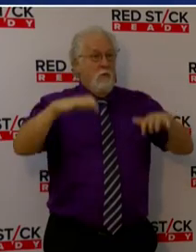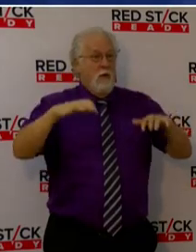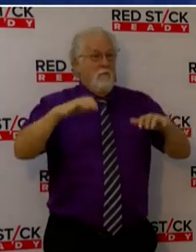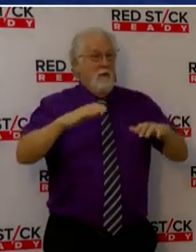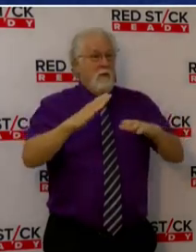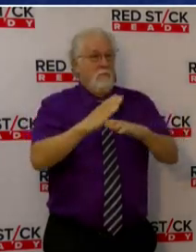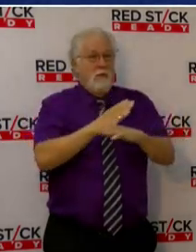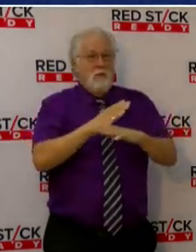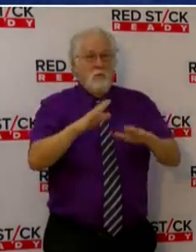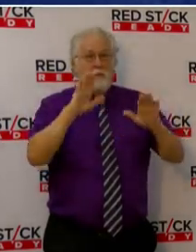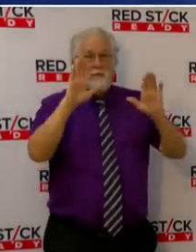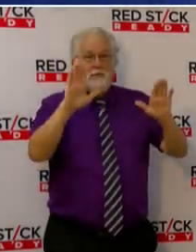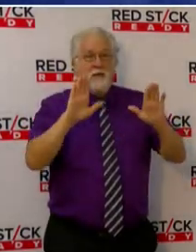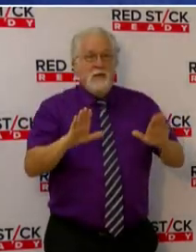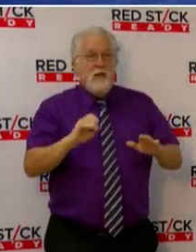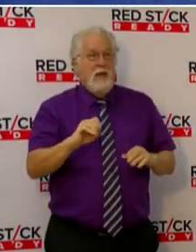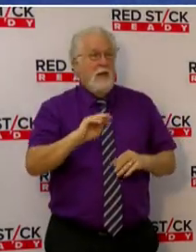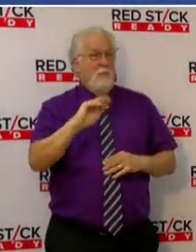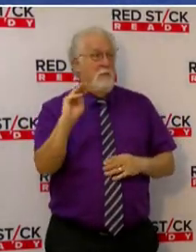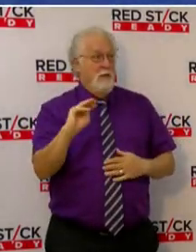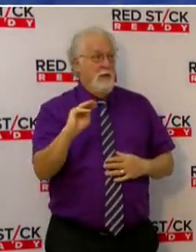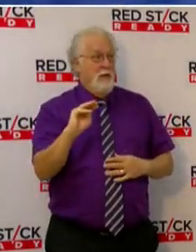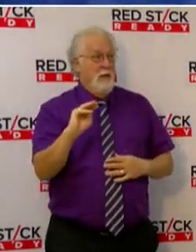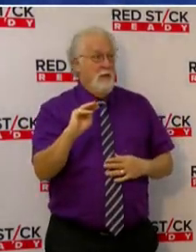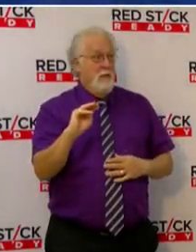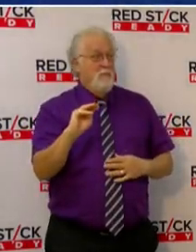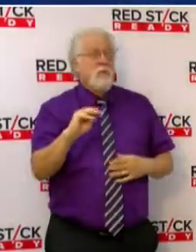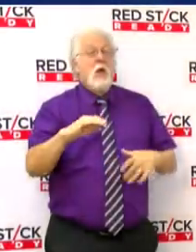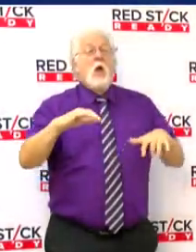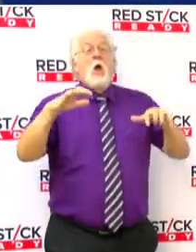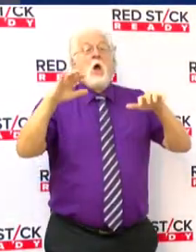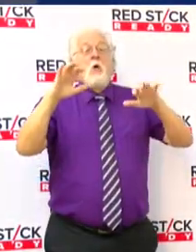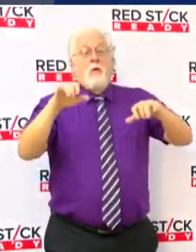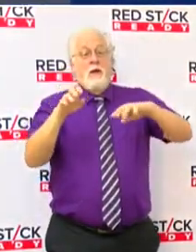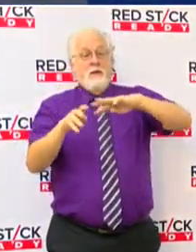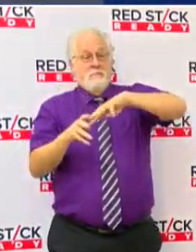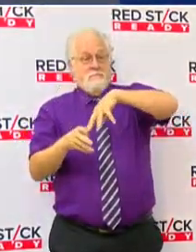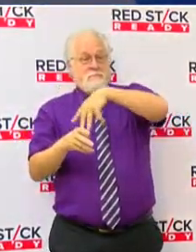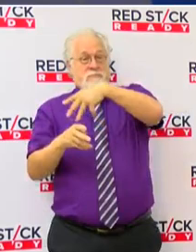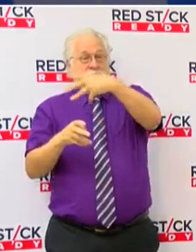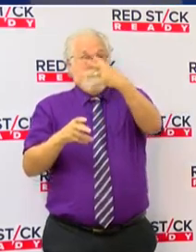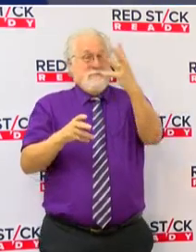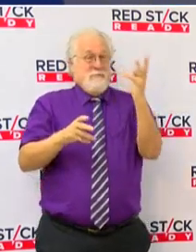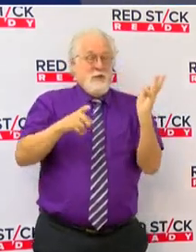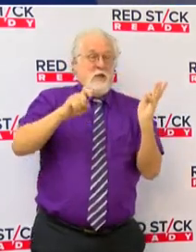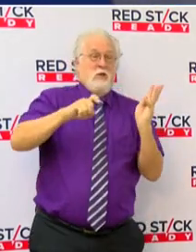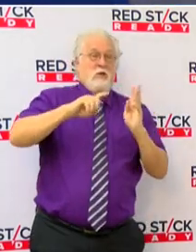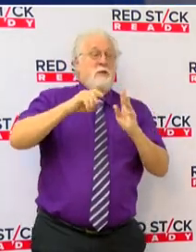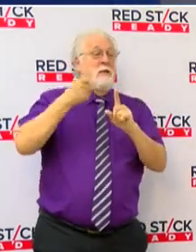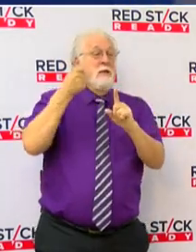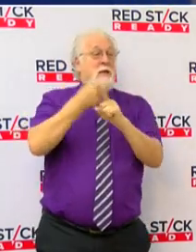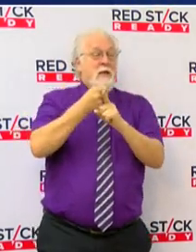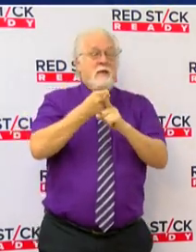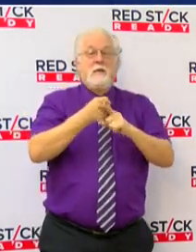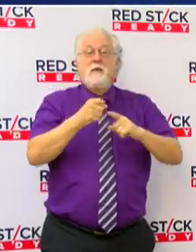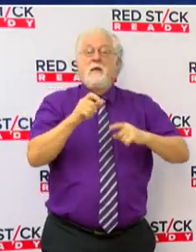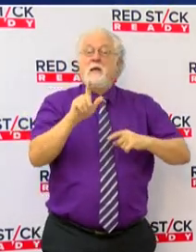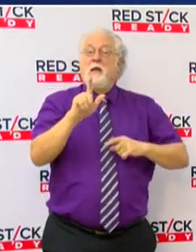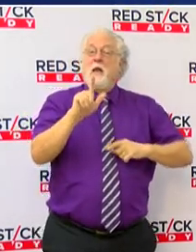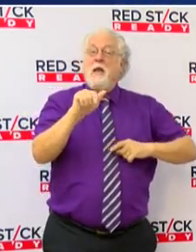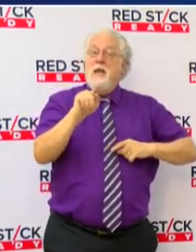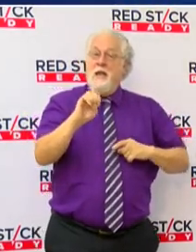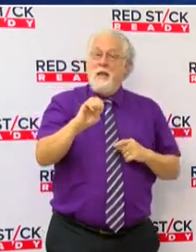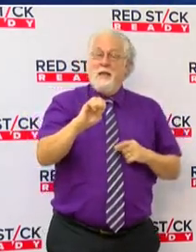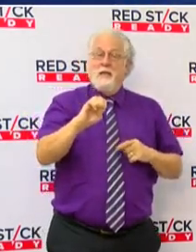Sunday and Monday. Rain bands could reach our area as early as mid late Sunday